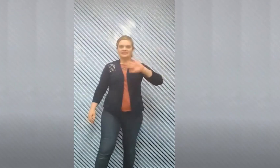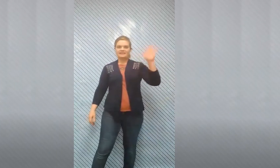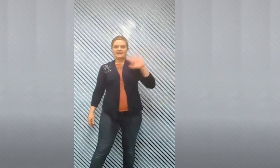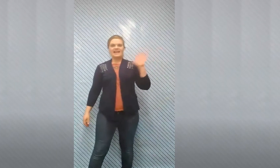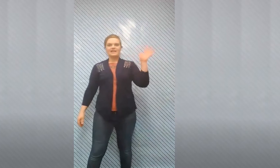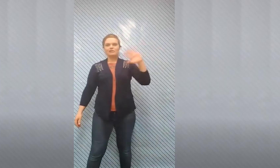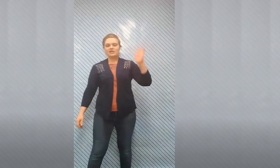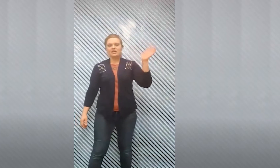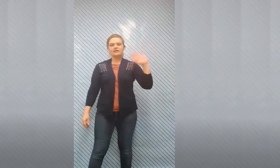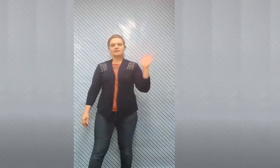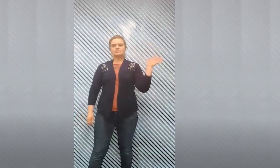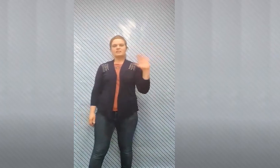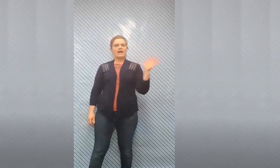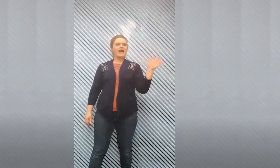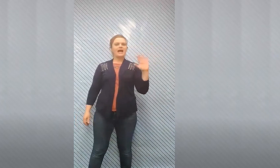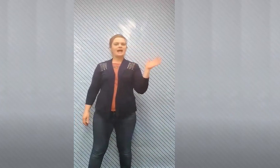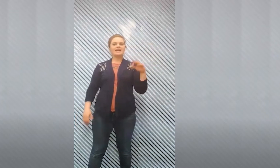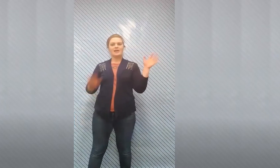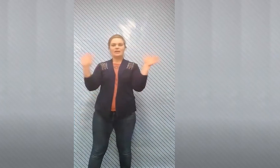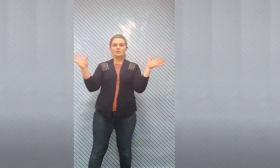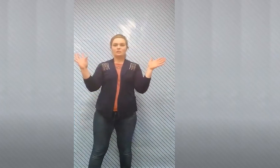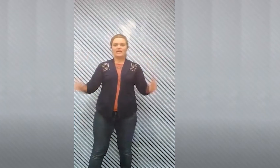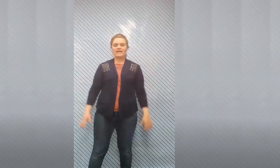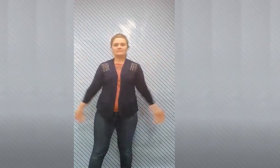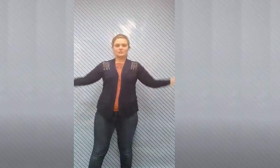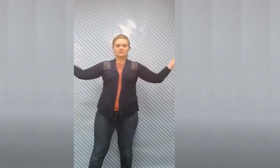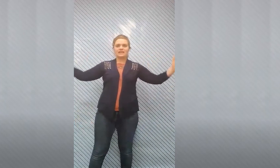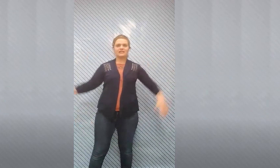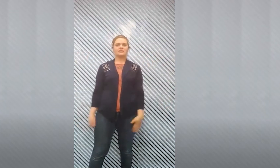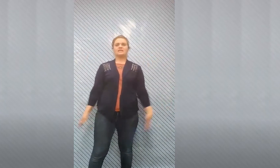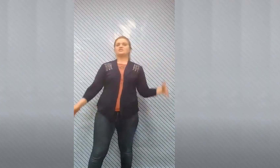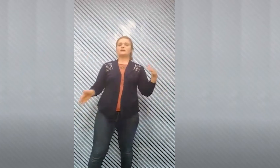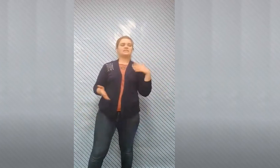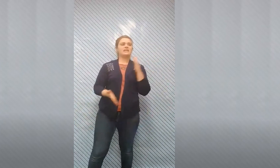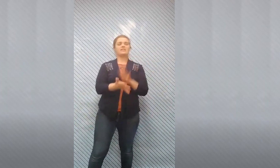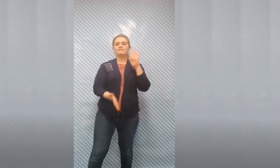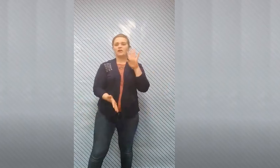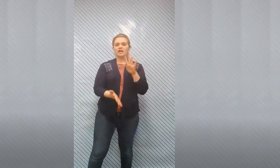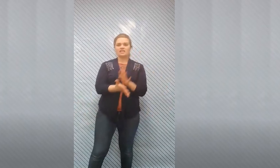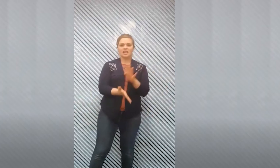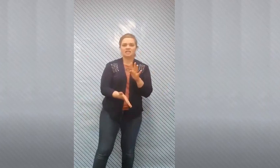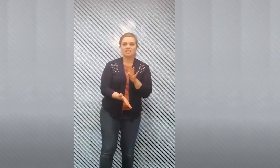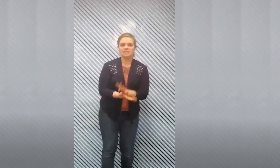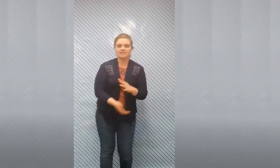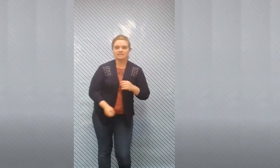hey boys and girls welcome back i hope you had a great week i'm so excited that we could join together for another lesson